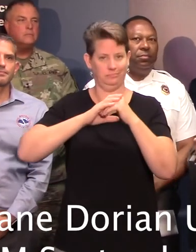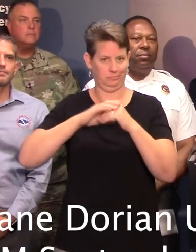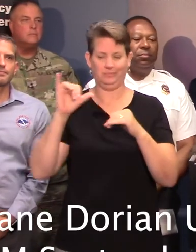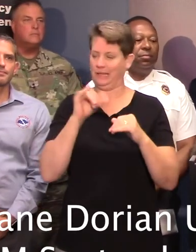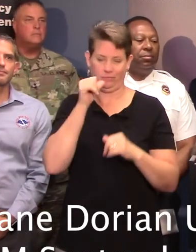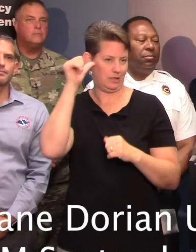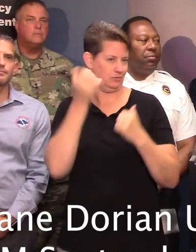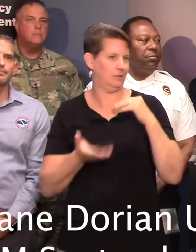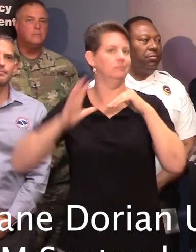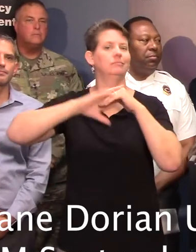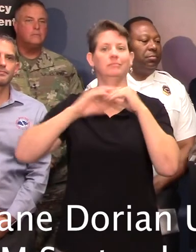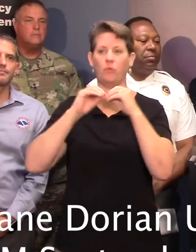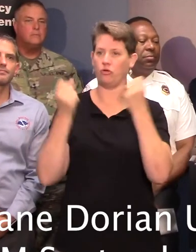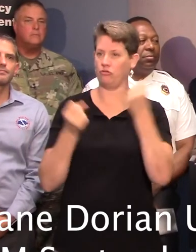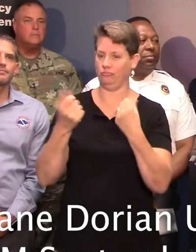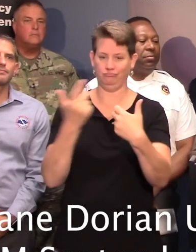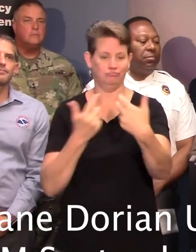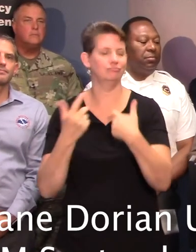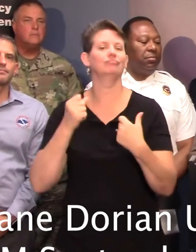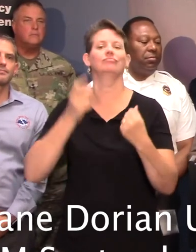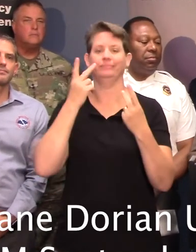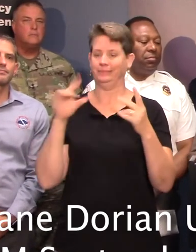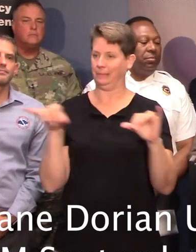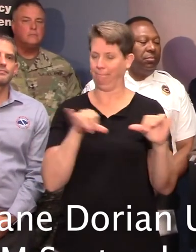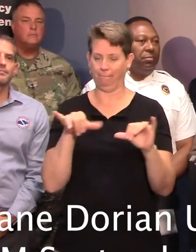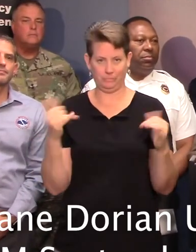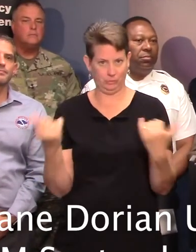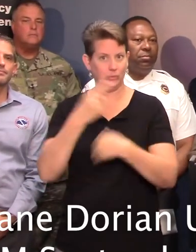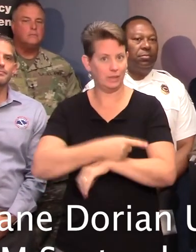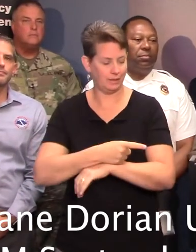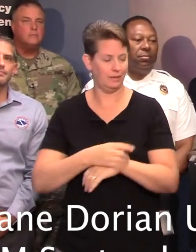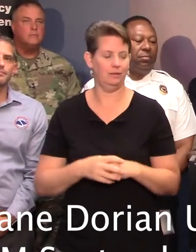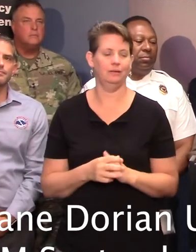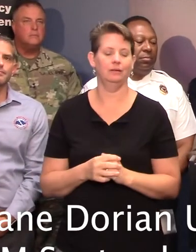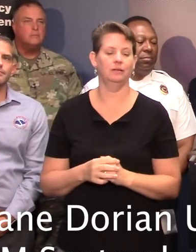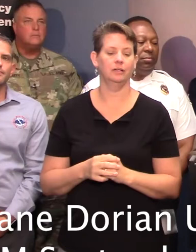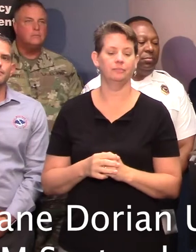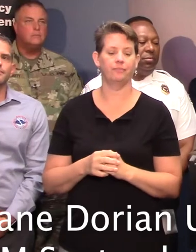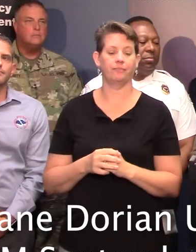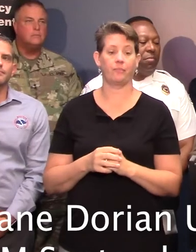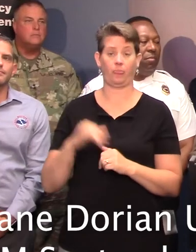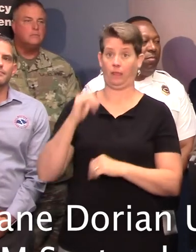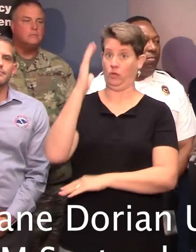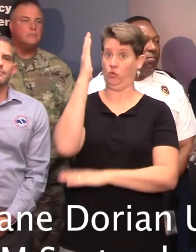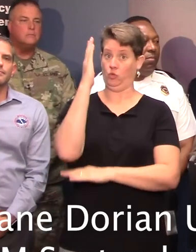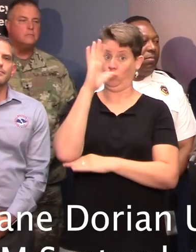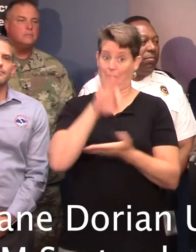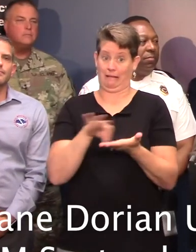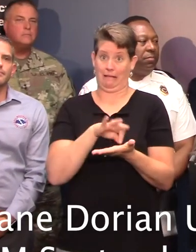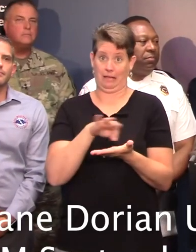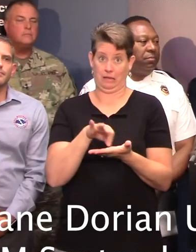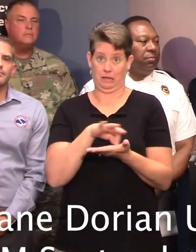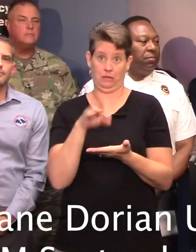like we saw yesterday with those traffic numbers climbing throughout the day. And based on our noontime count station, we